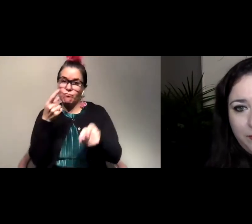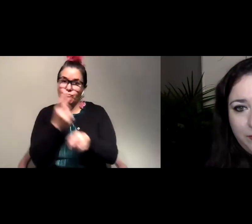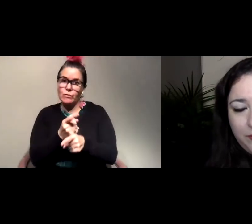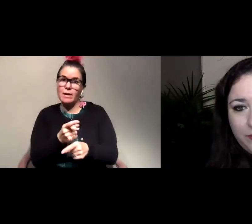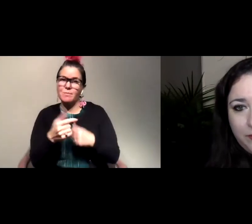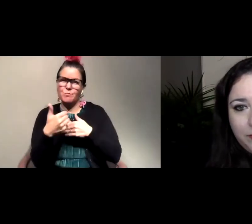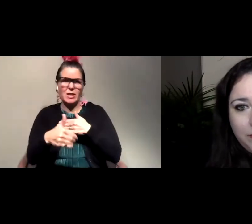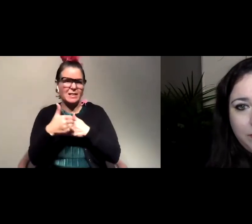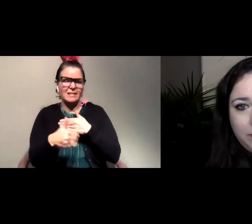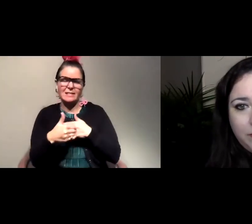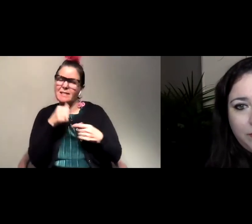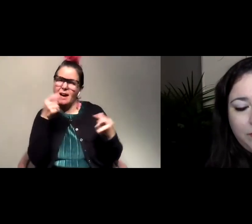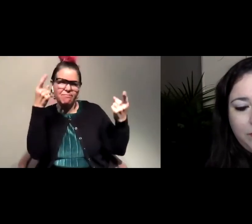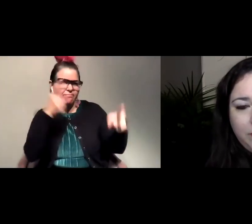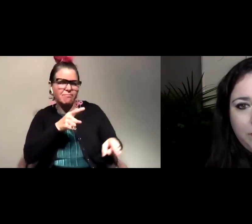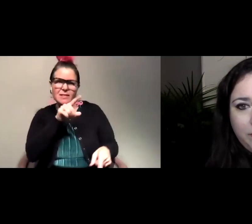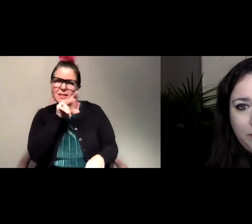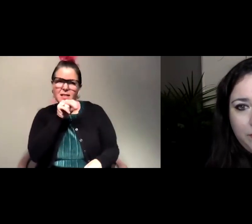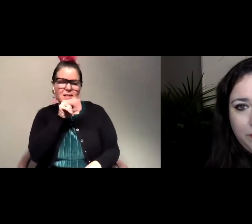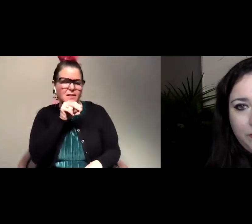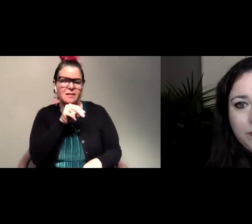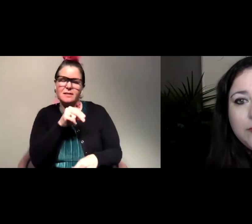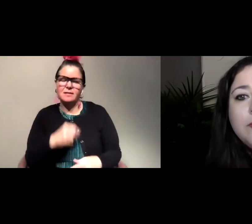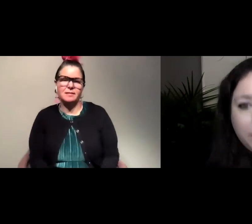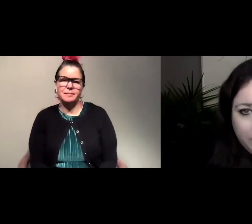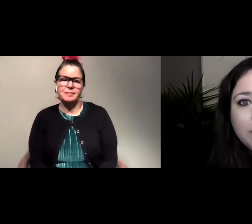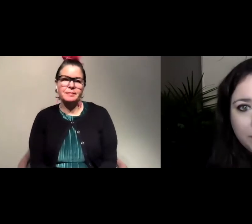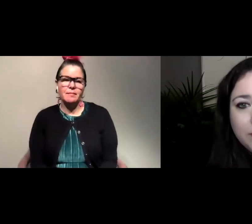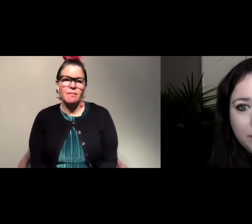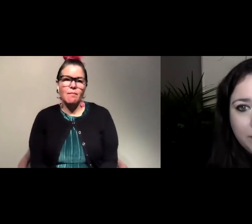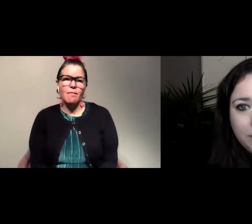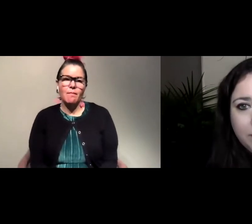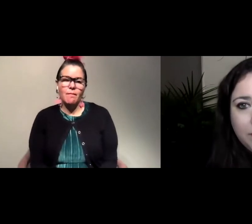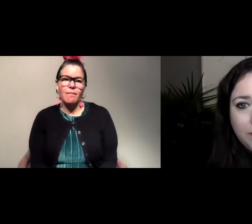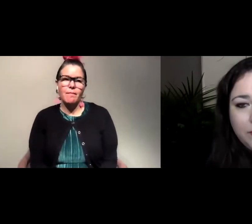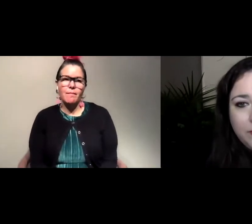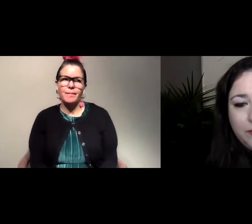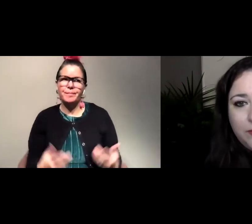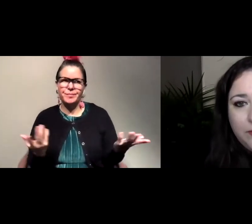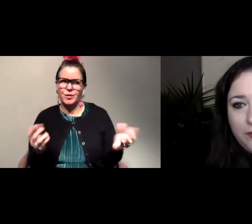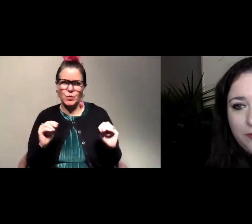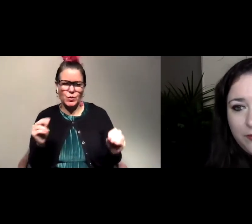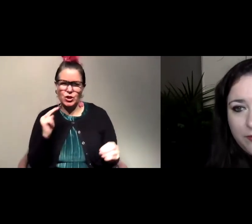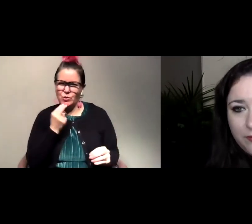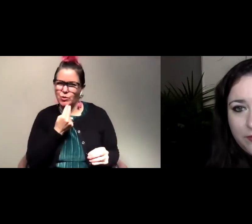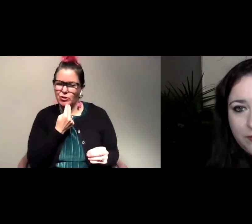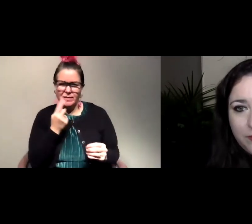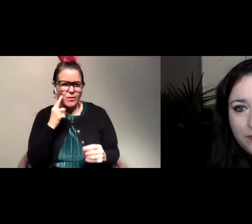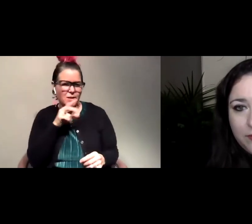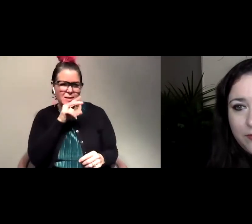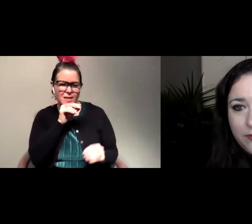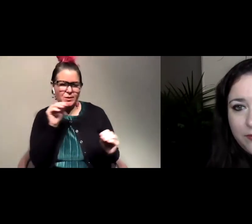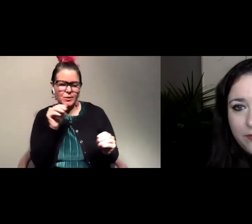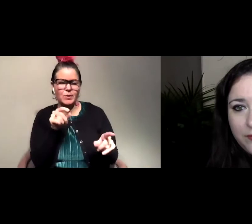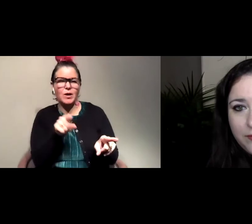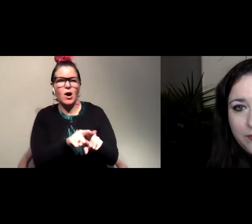bread is not good for ducks and there's really no good nutrients in them for them and it will also